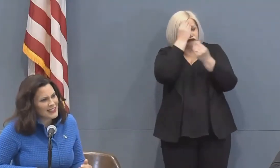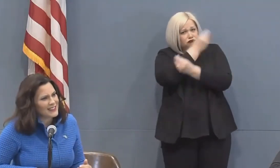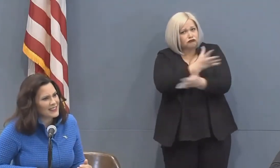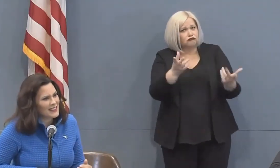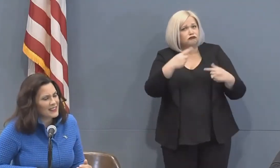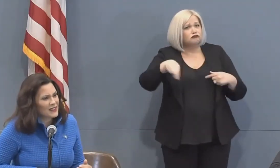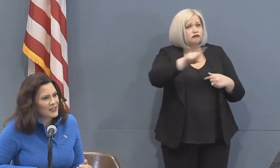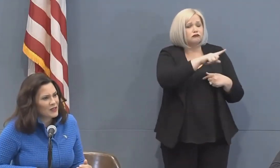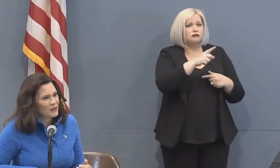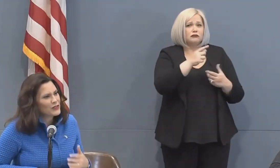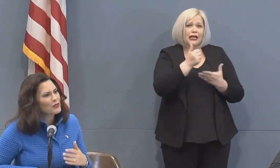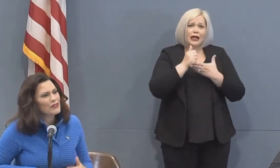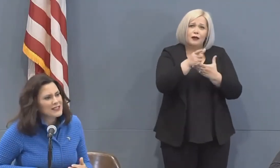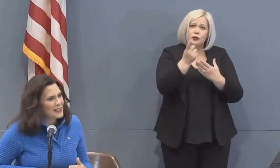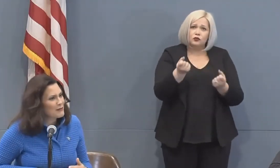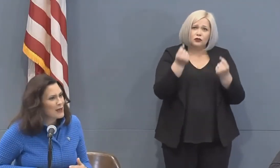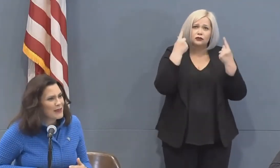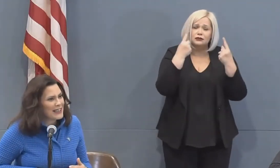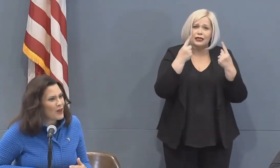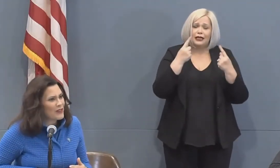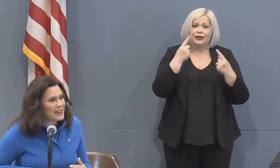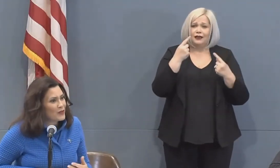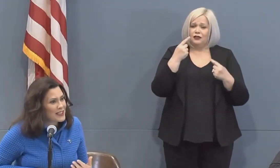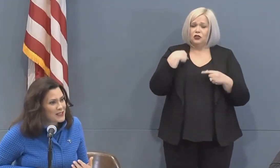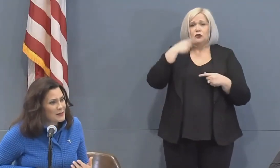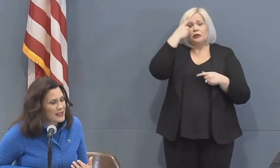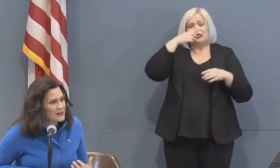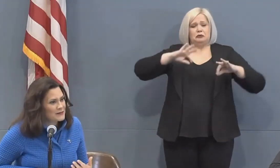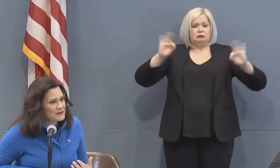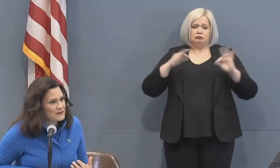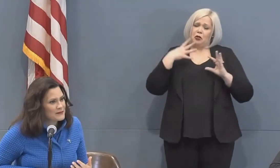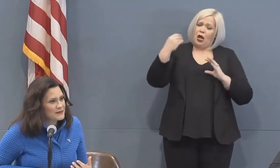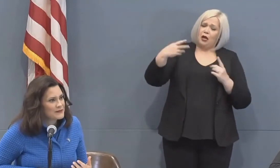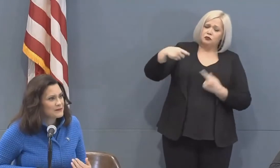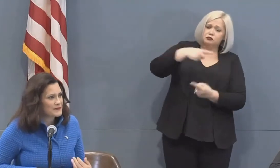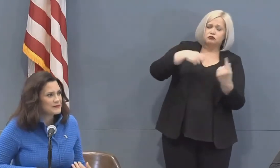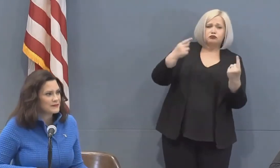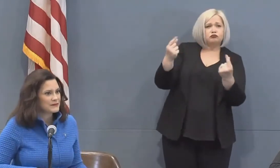understand what they're risking by being out when they don't need to be